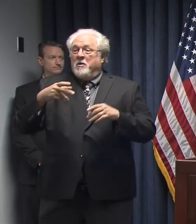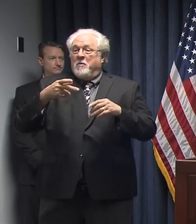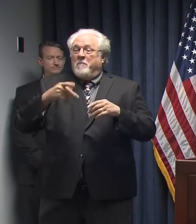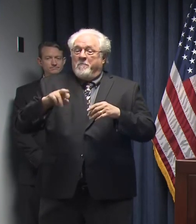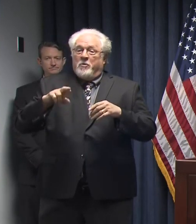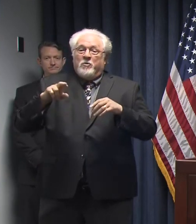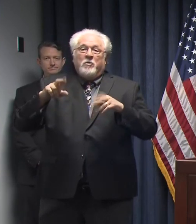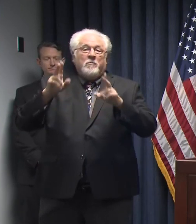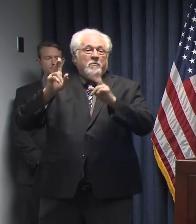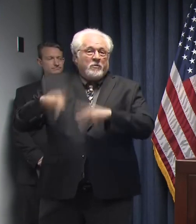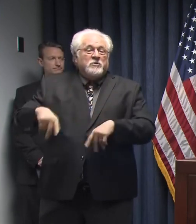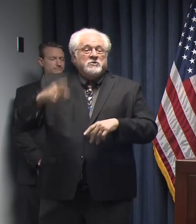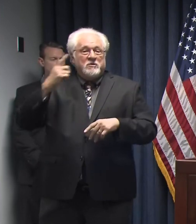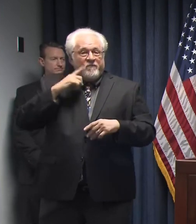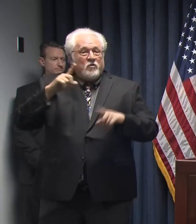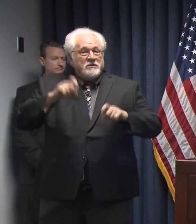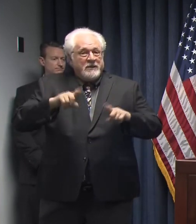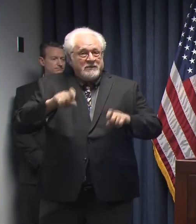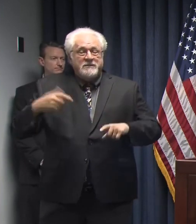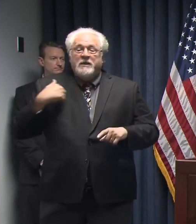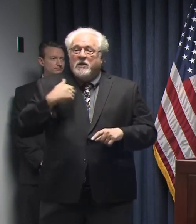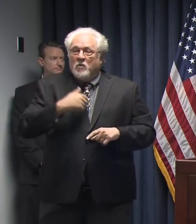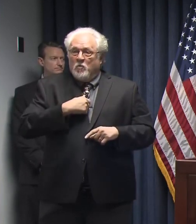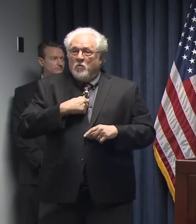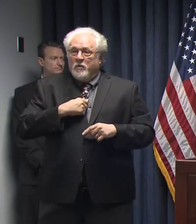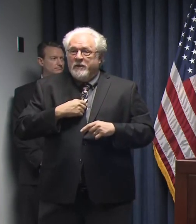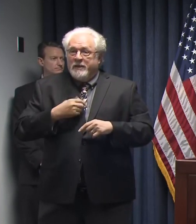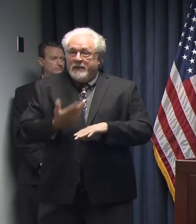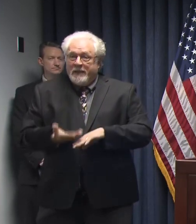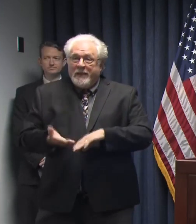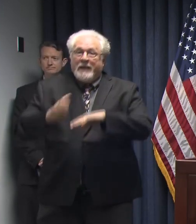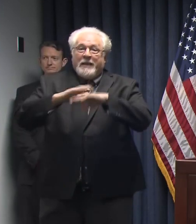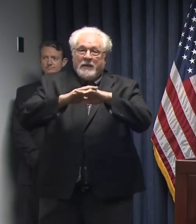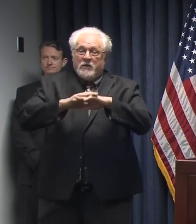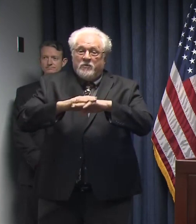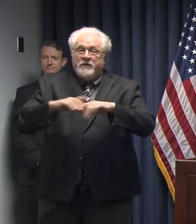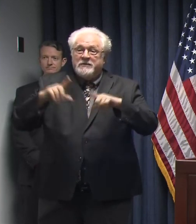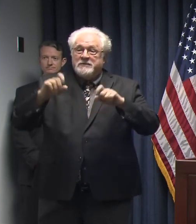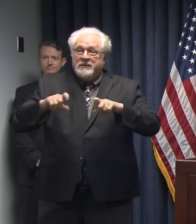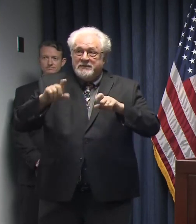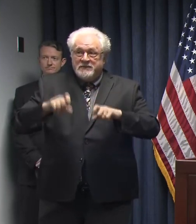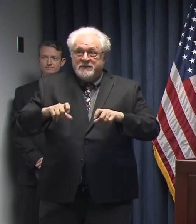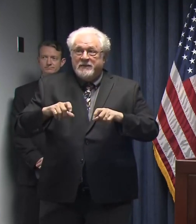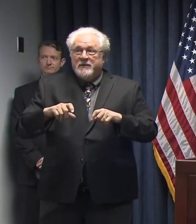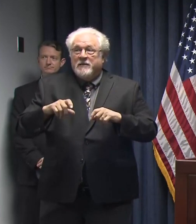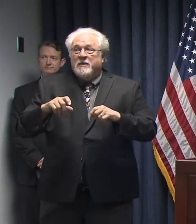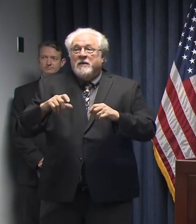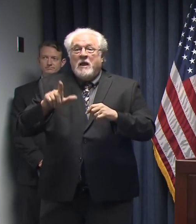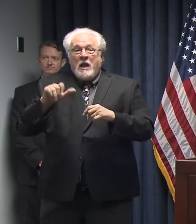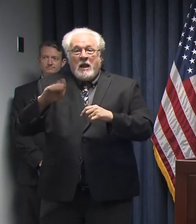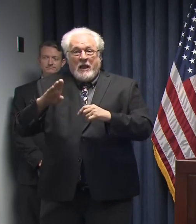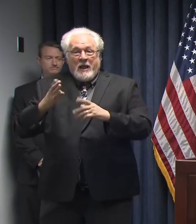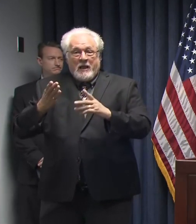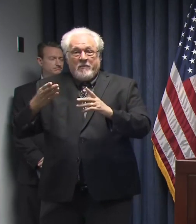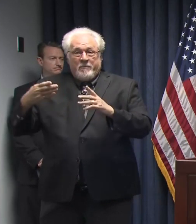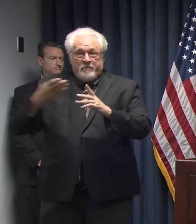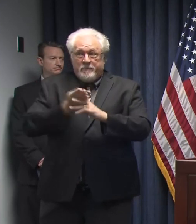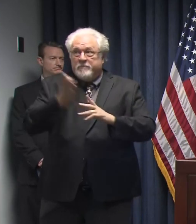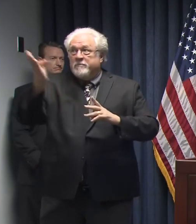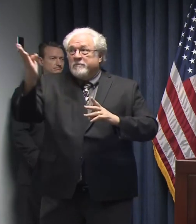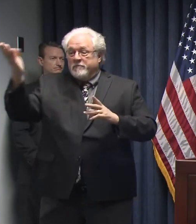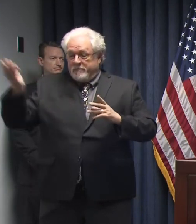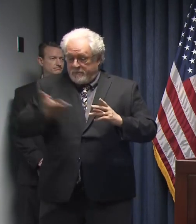testing. And we have surged our testing capacity, our lab throughput, tremendously.